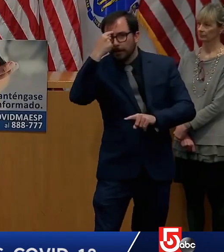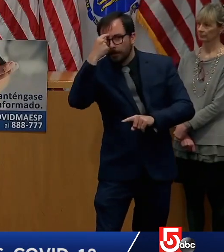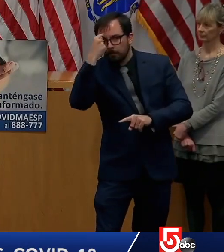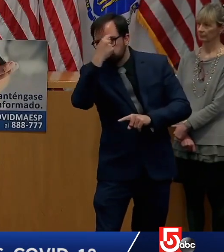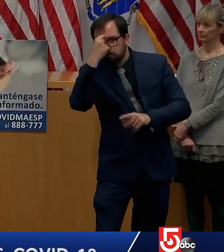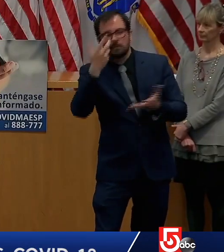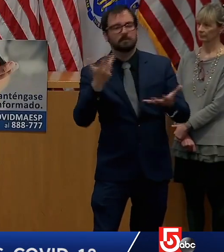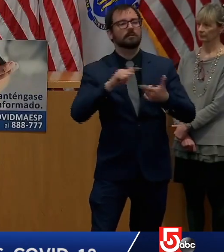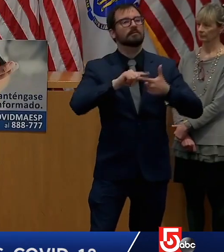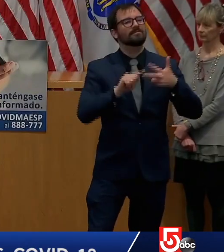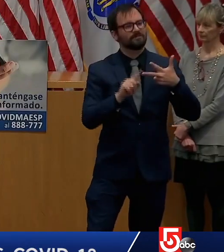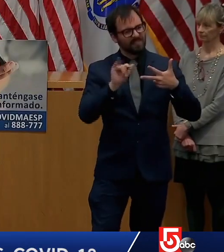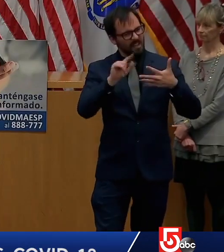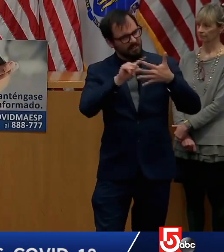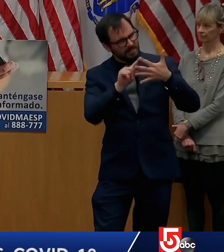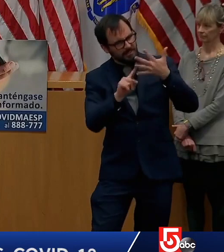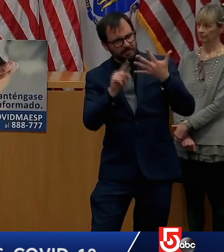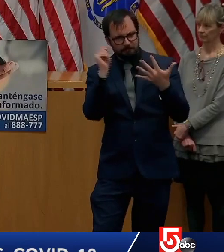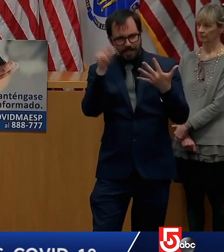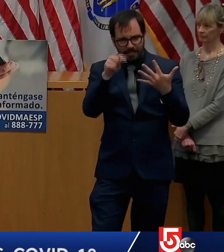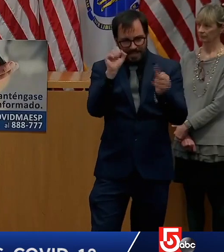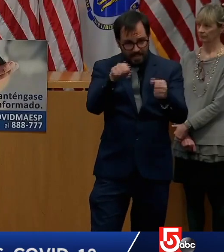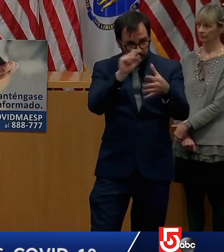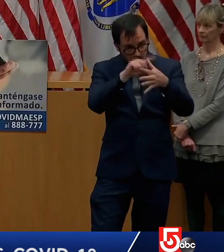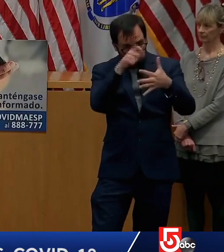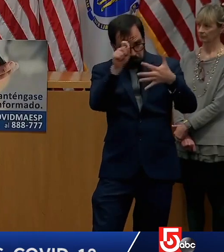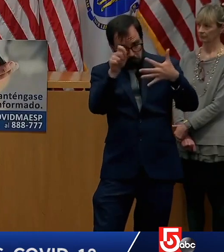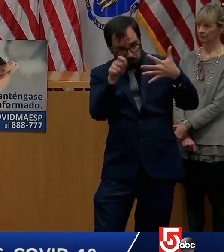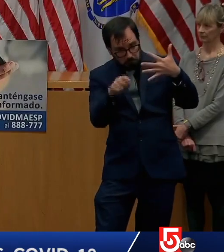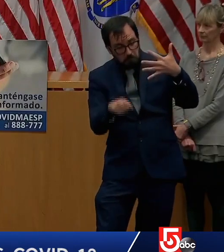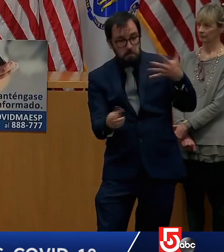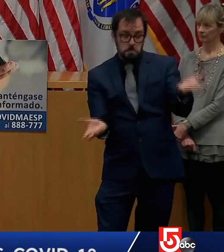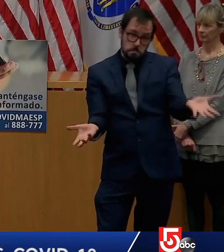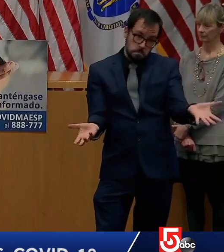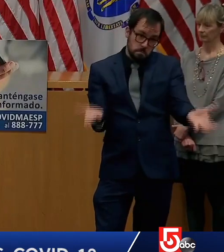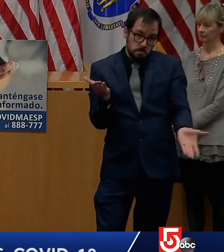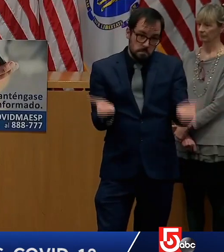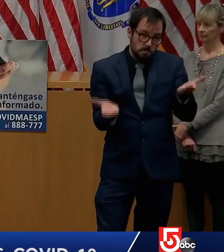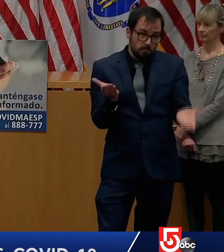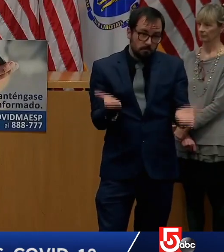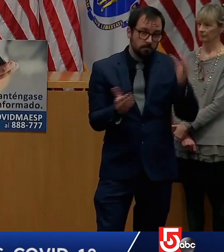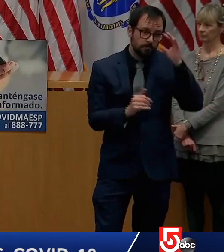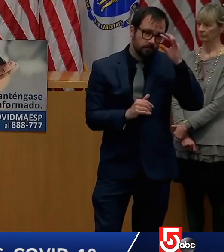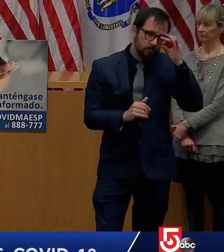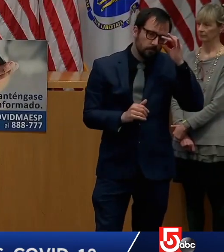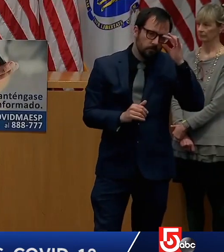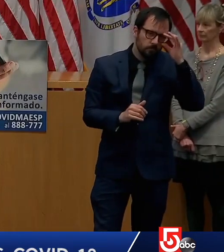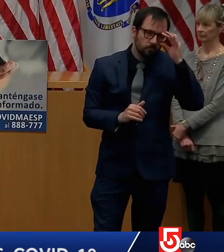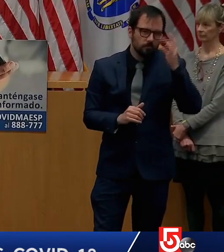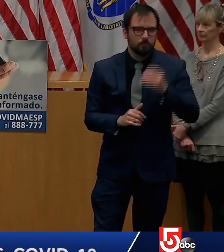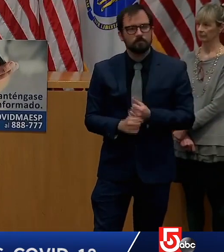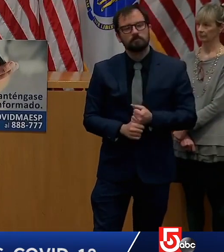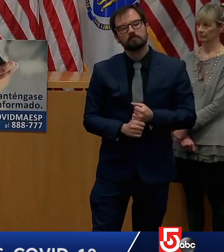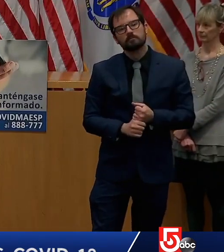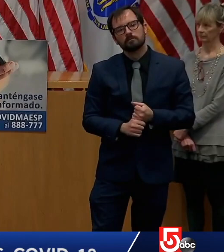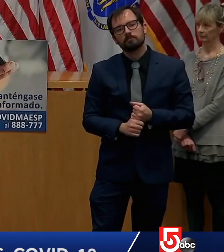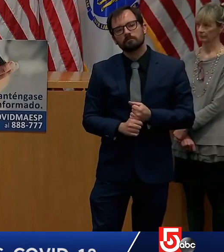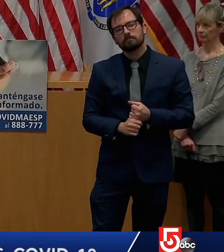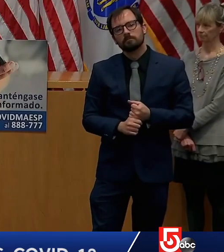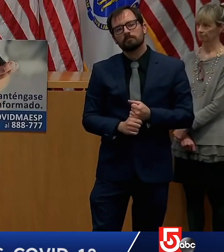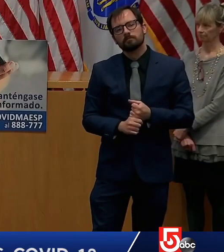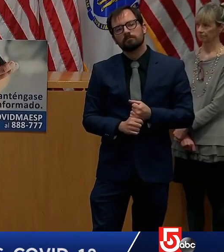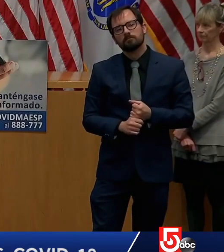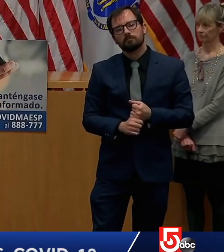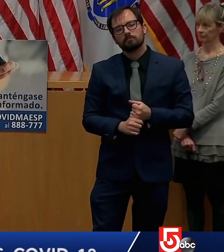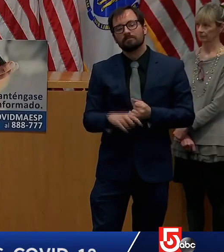with everyone, including and probably most especially, the healthcare professionals, to get the best advice possible for how we bring our kids